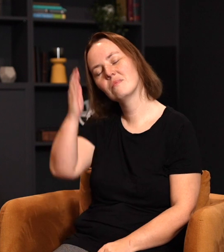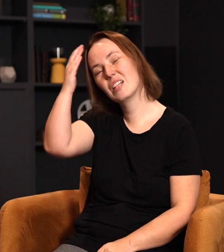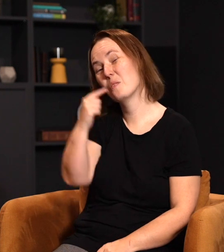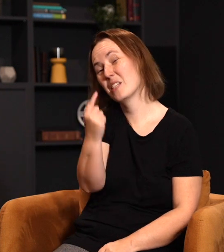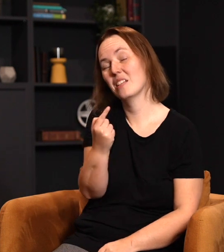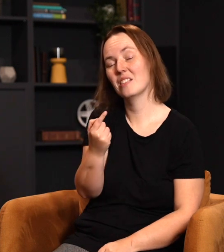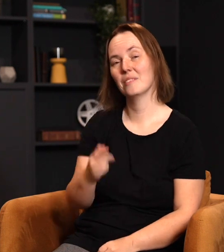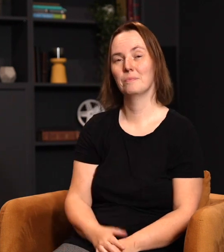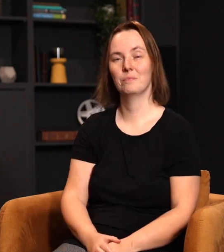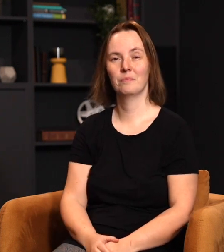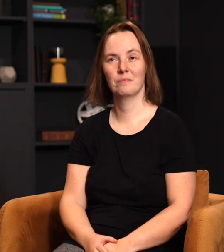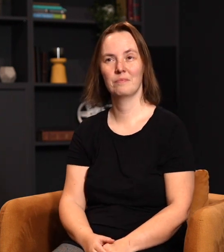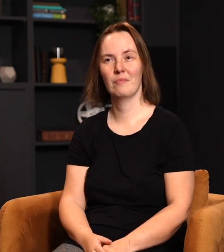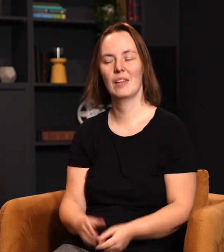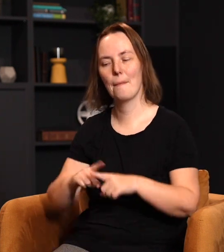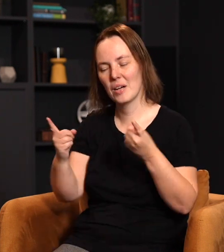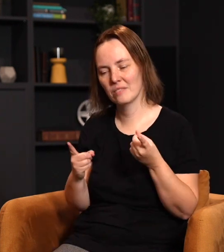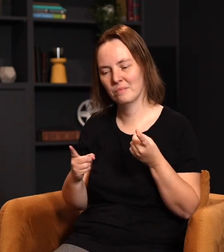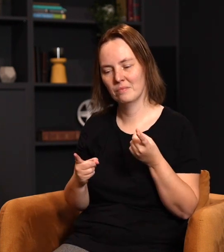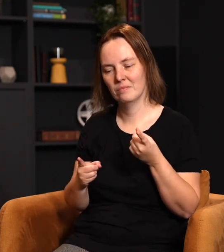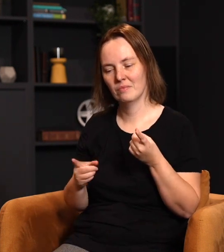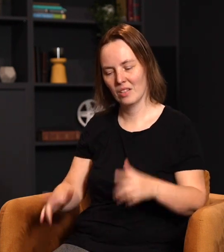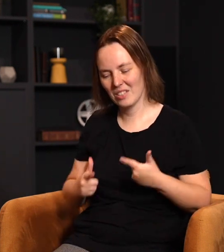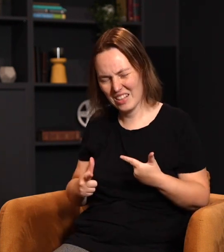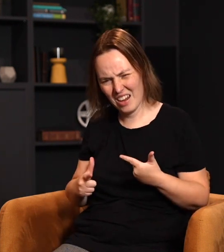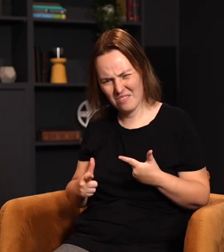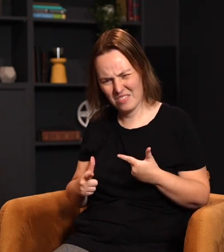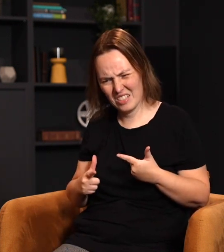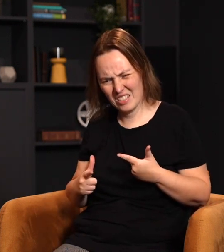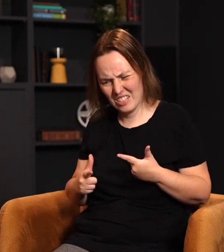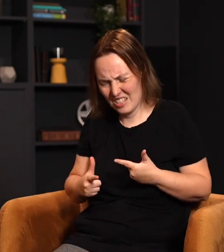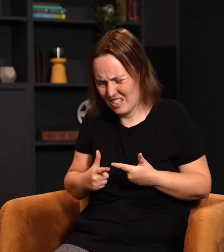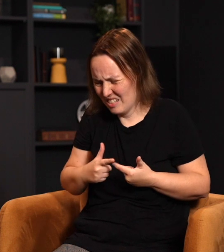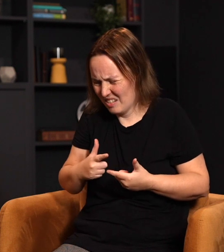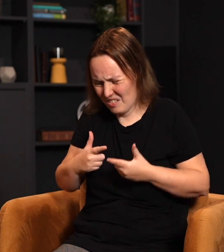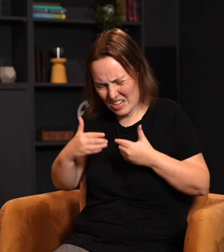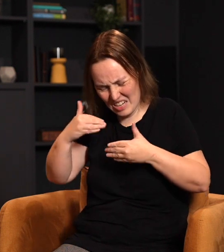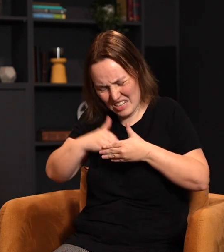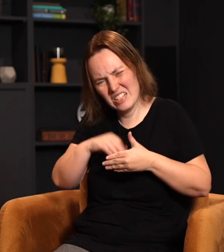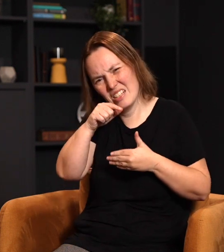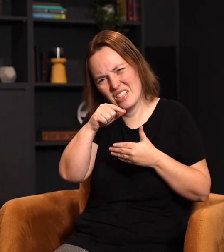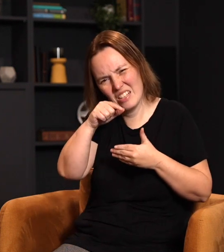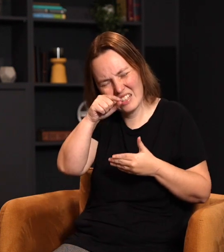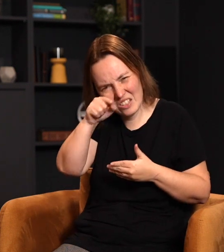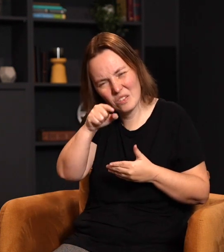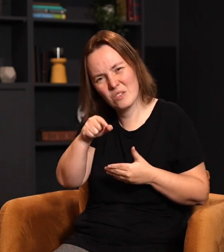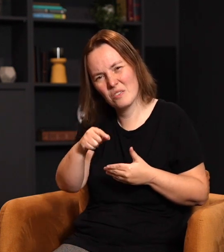I know we say this. But friends, there is a life force in you, if you know Jesus Christ,